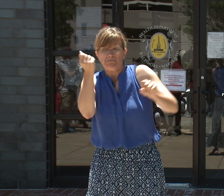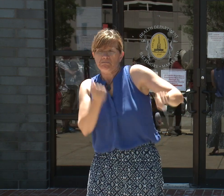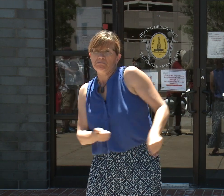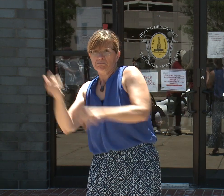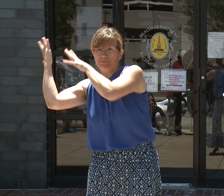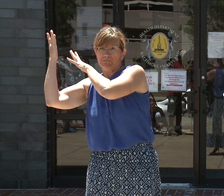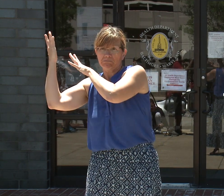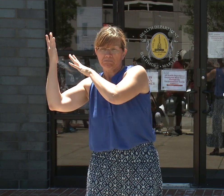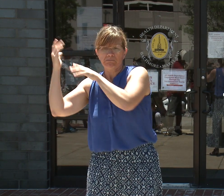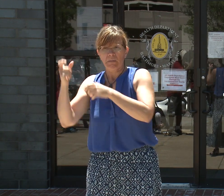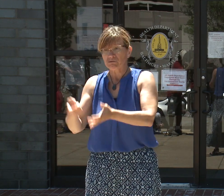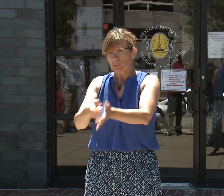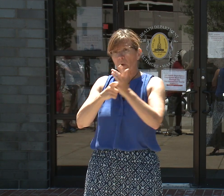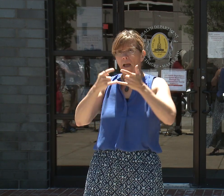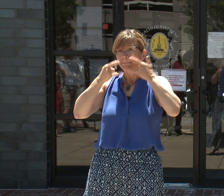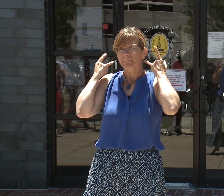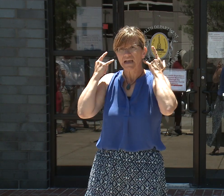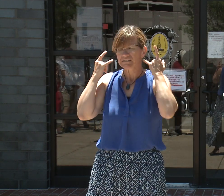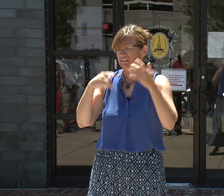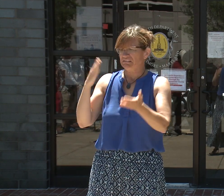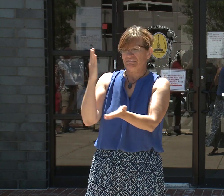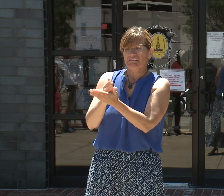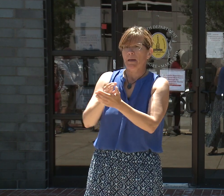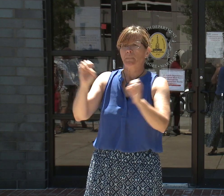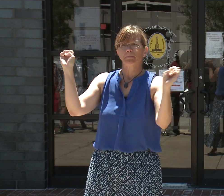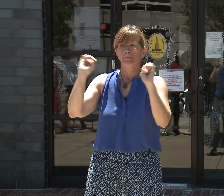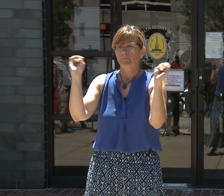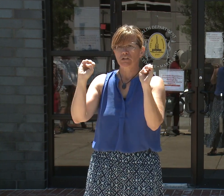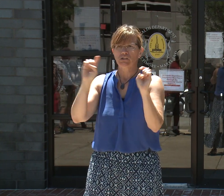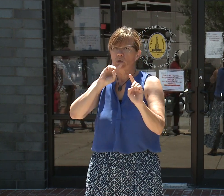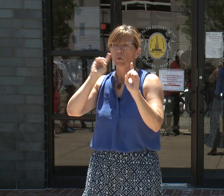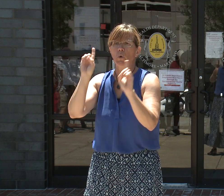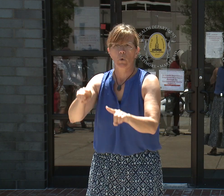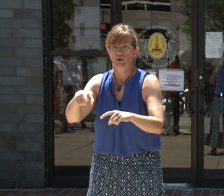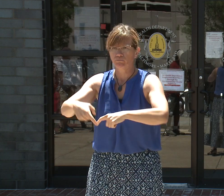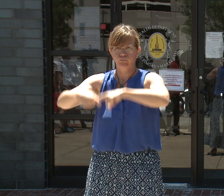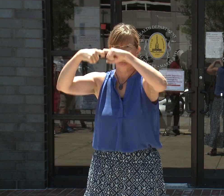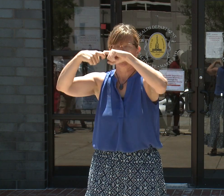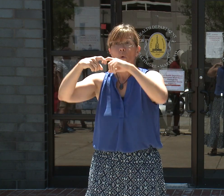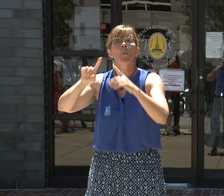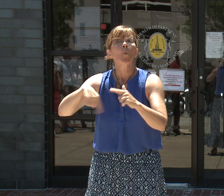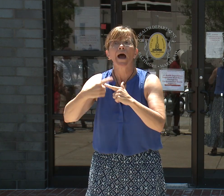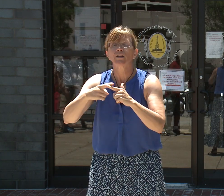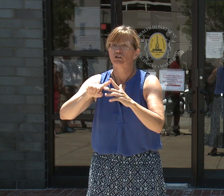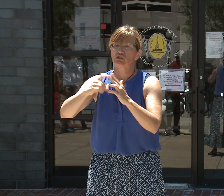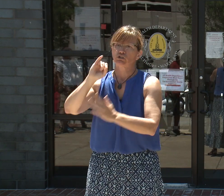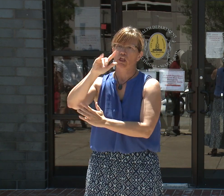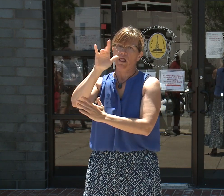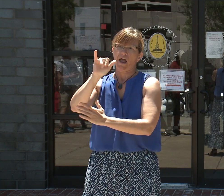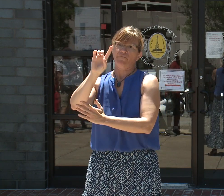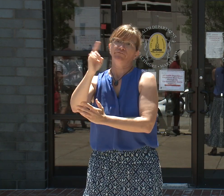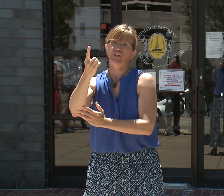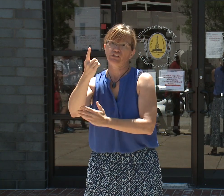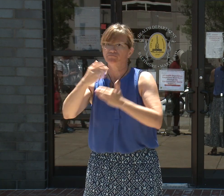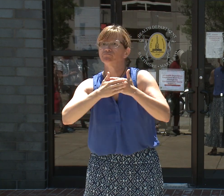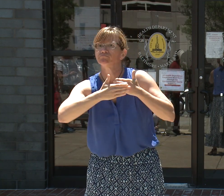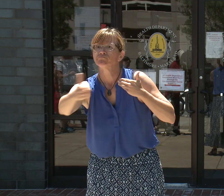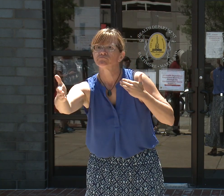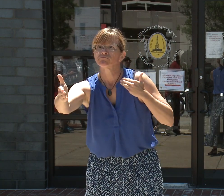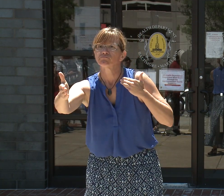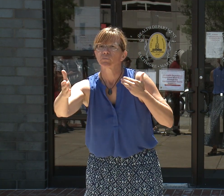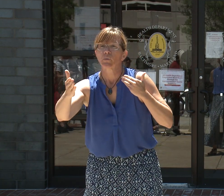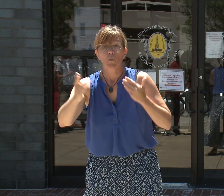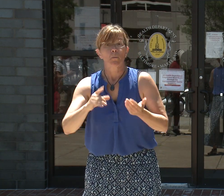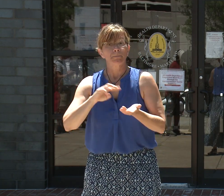related to the pandemic by July 1st. This includes lifting of the state's mask order, which still requires face coverings